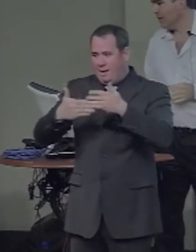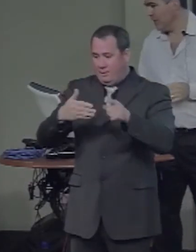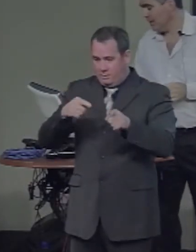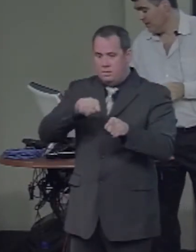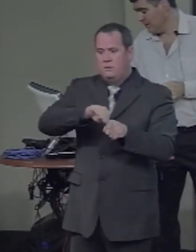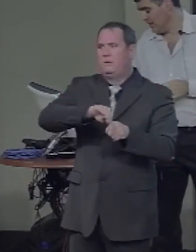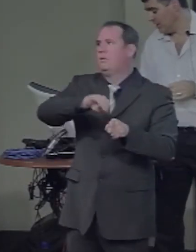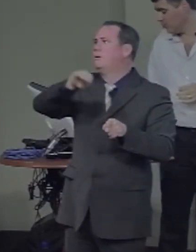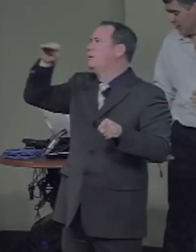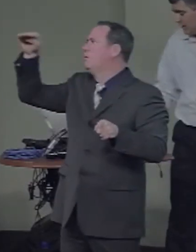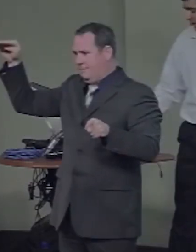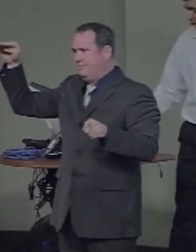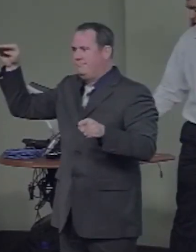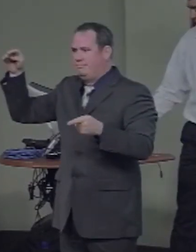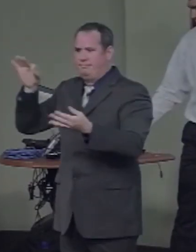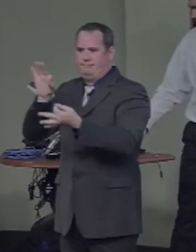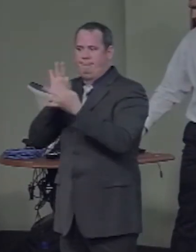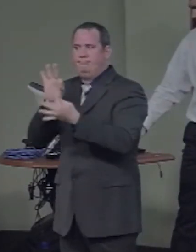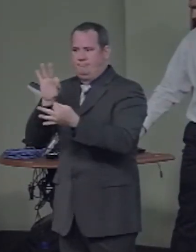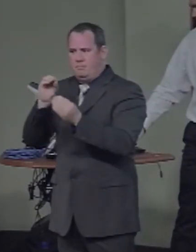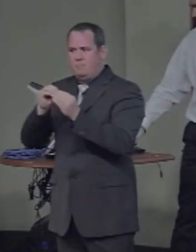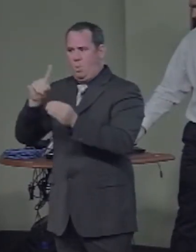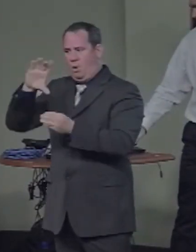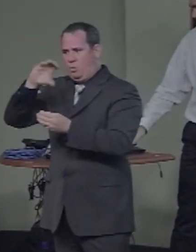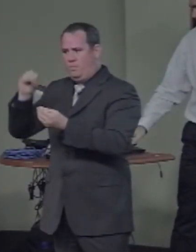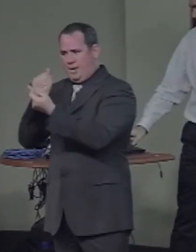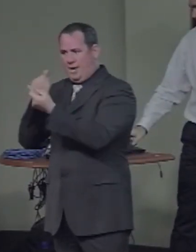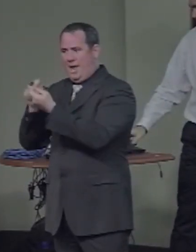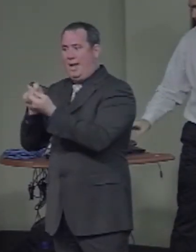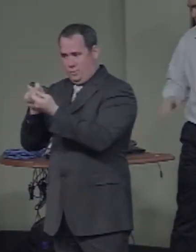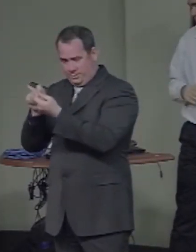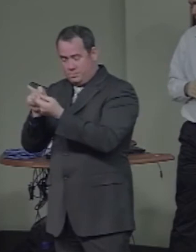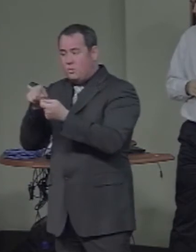stimuli across variations in scale.